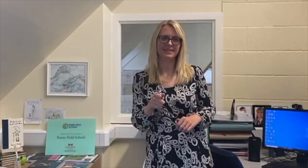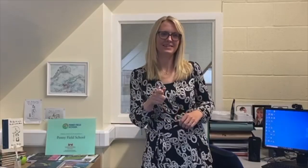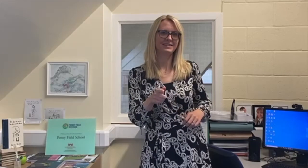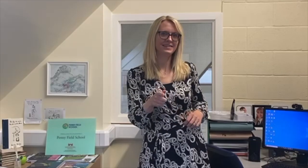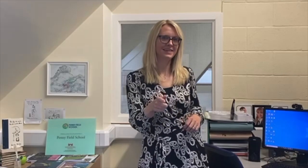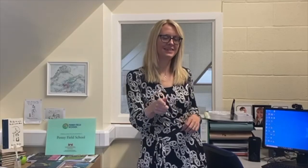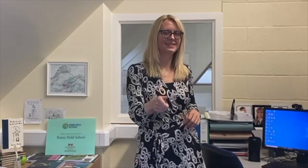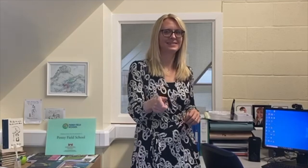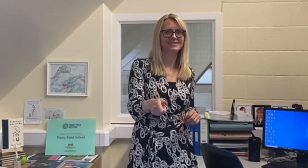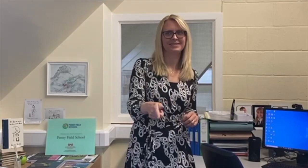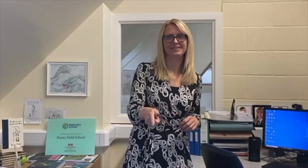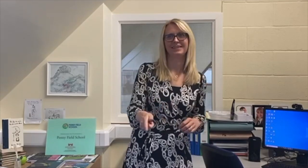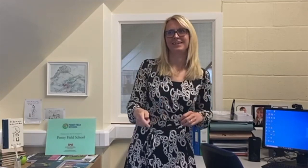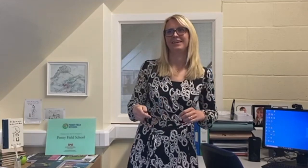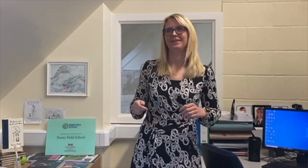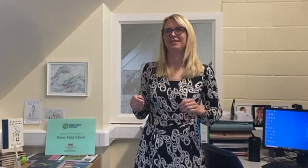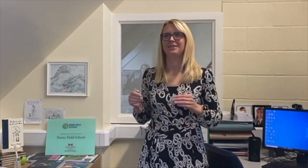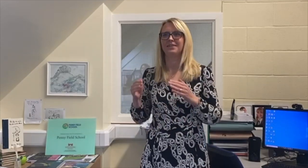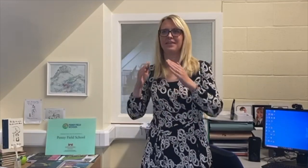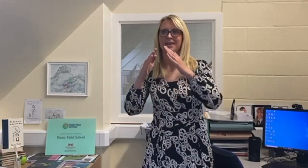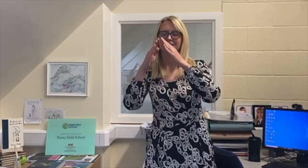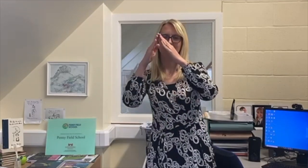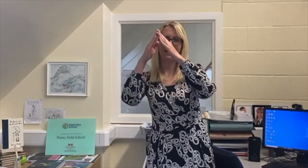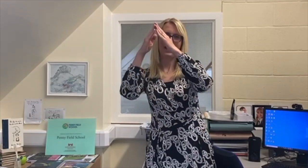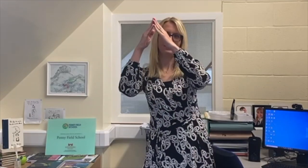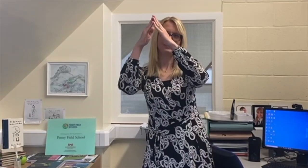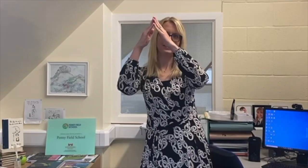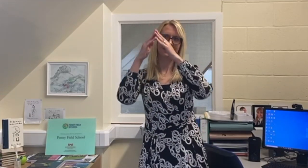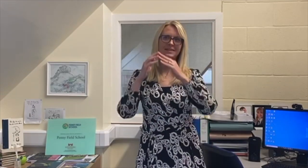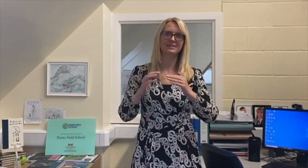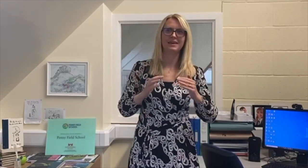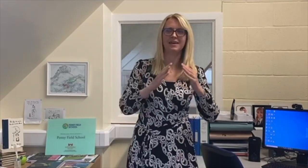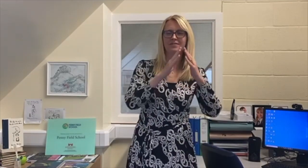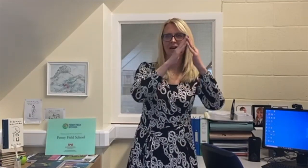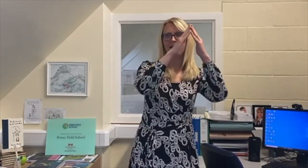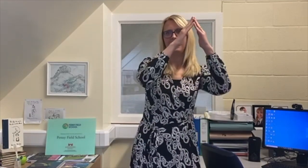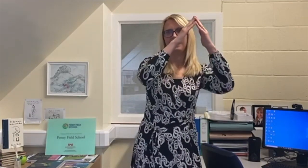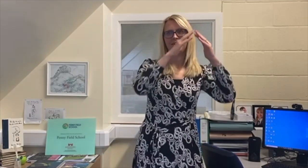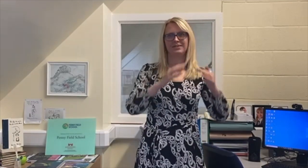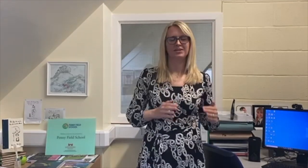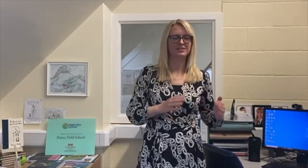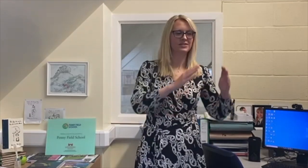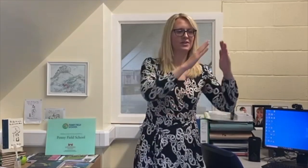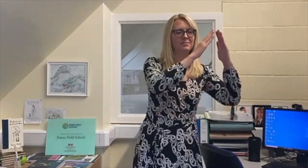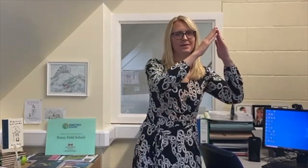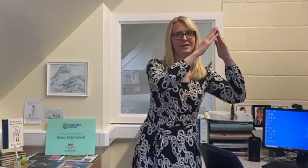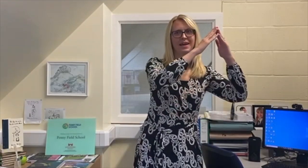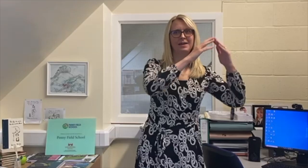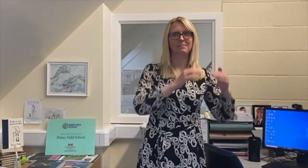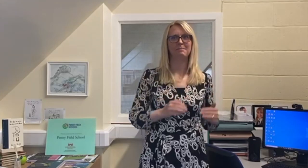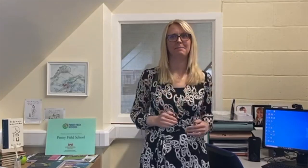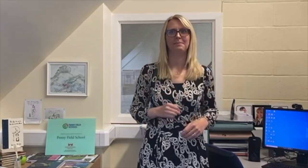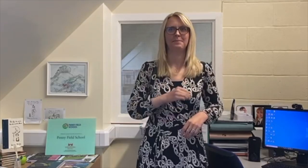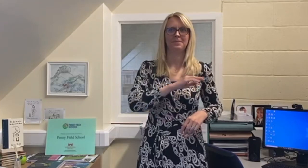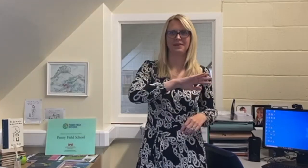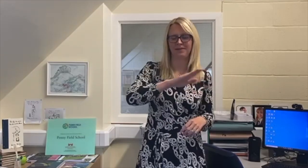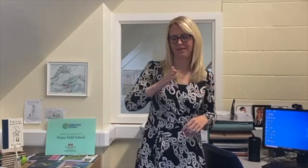From my distance All these mountains are hard Just some